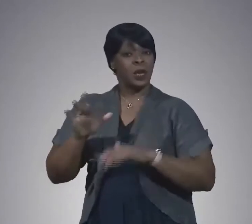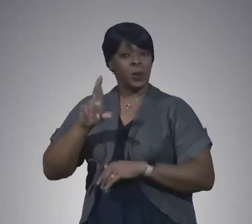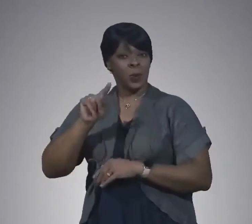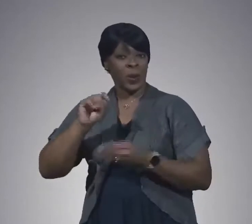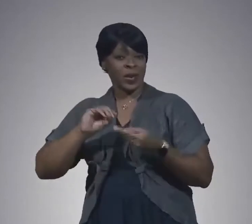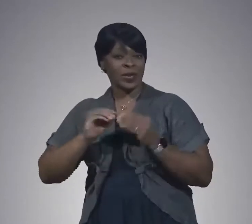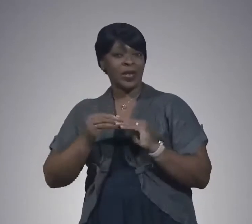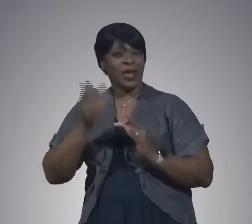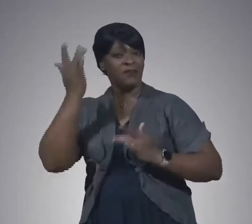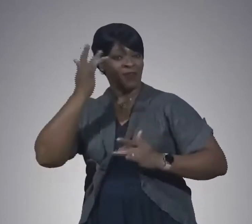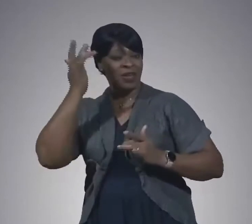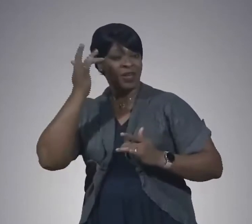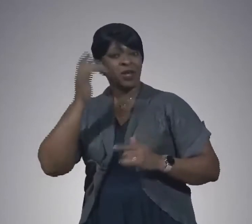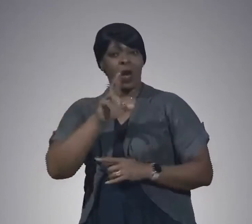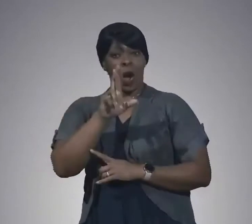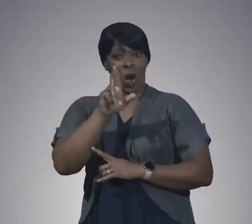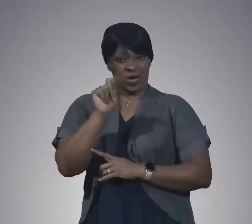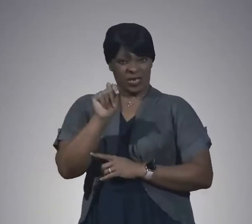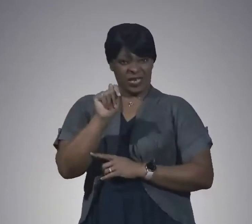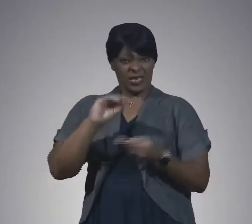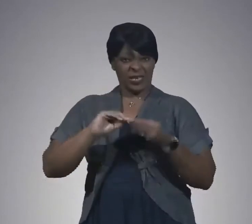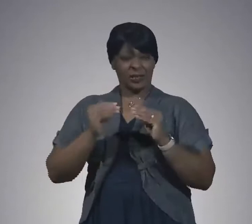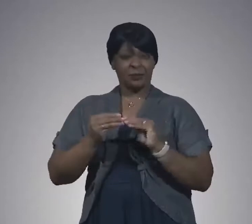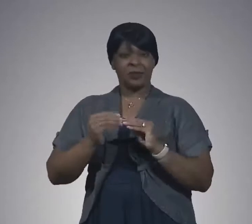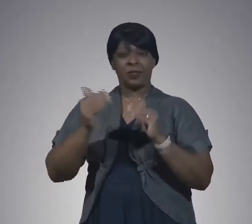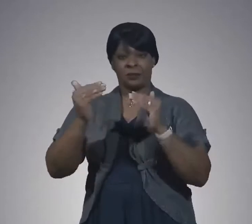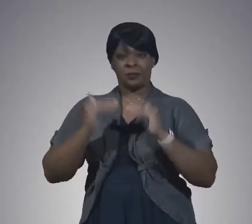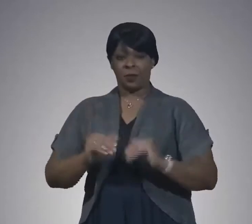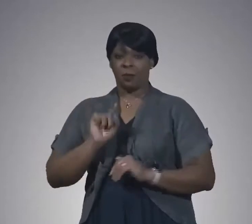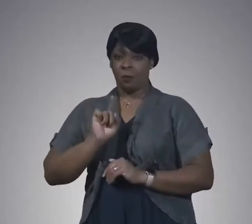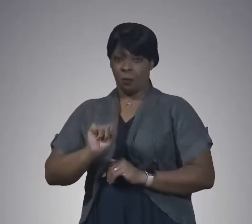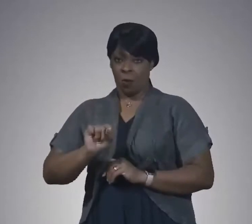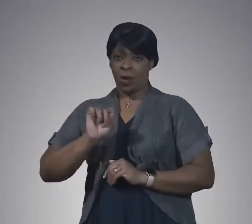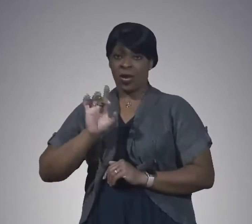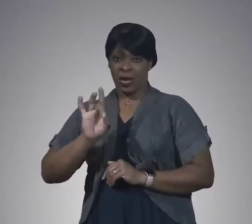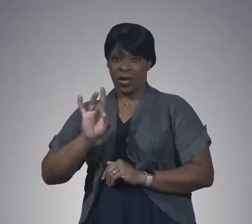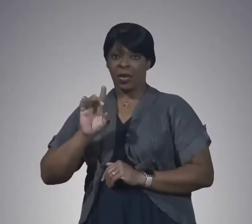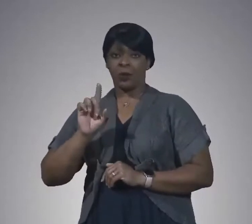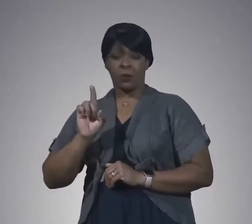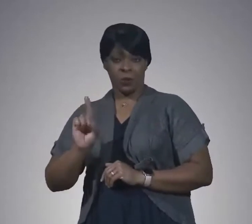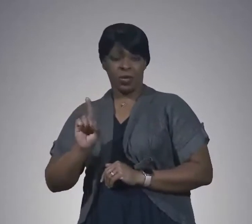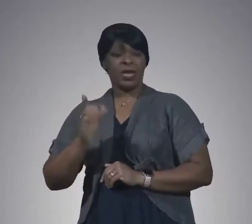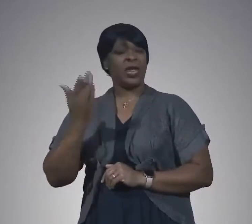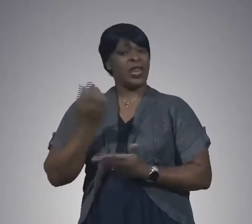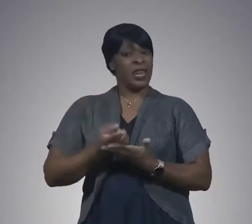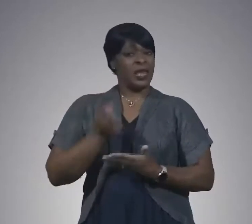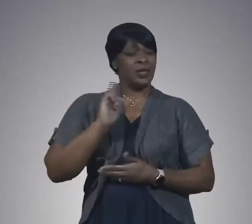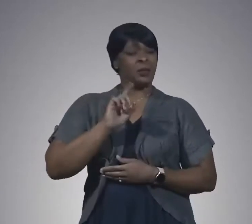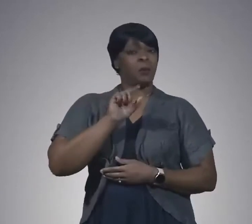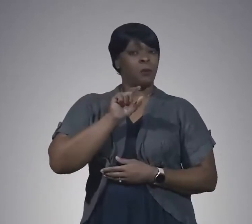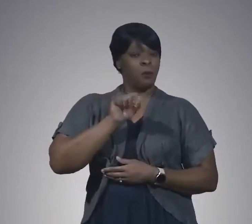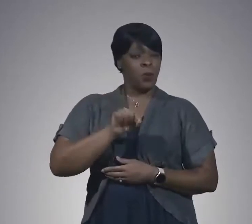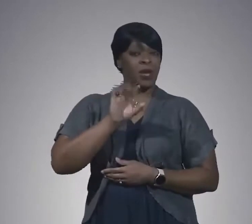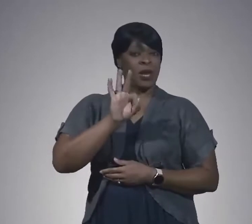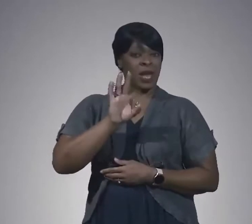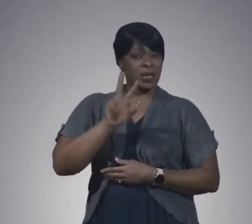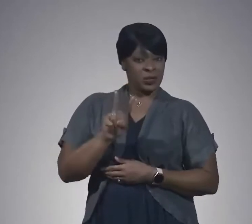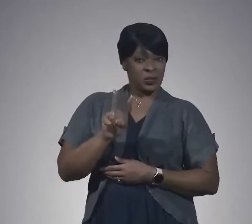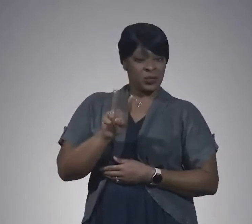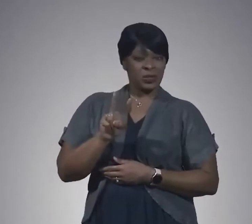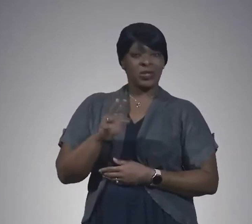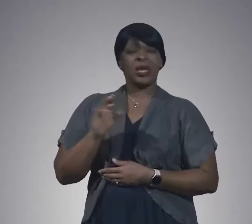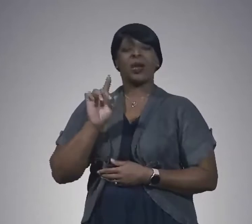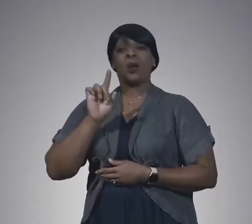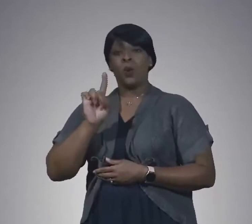also called the RT number, is now down to 0.81. It was 0.92 this time last week and